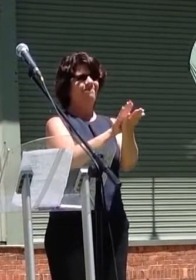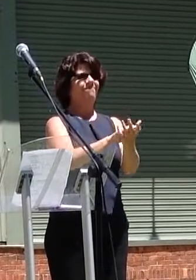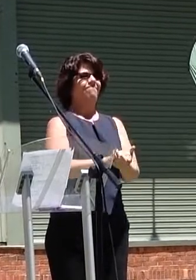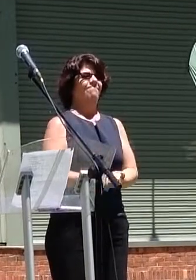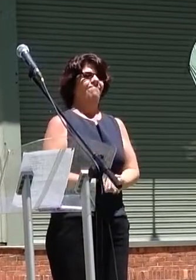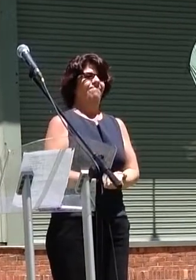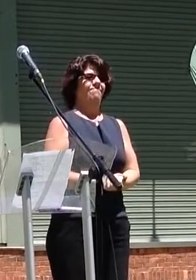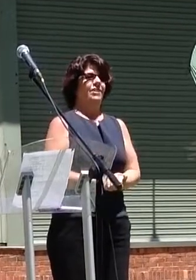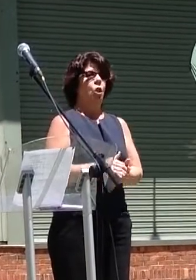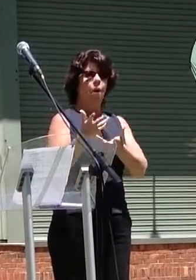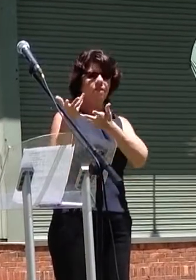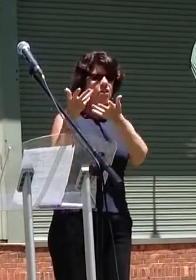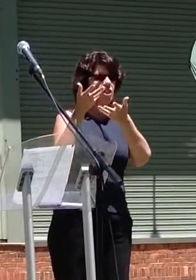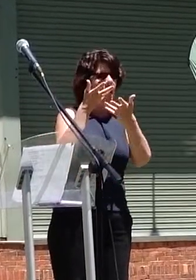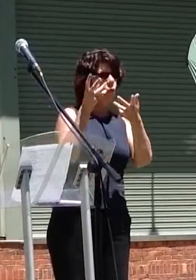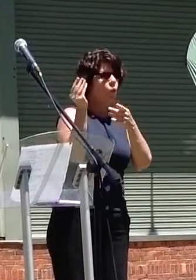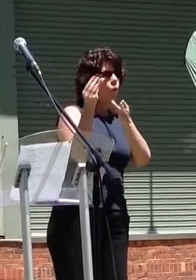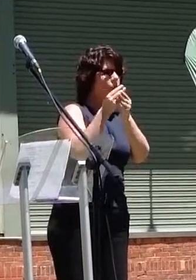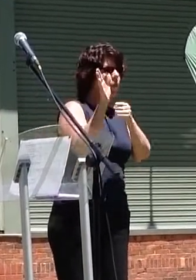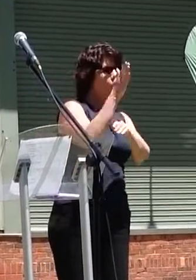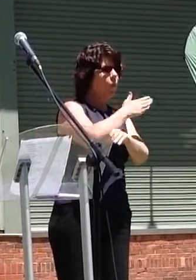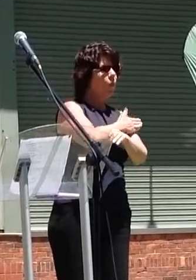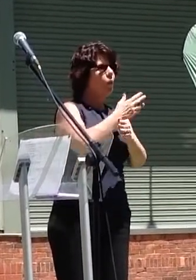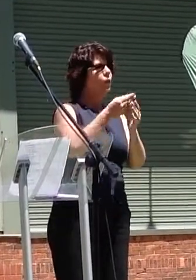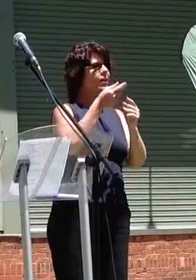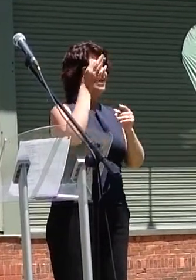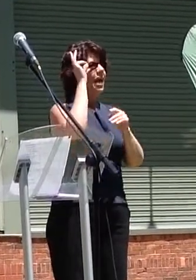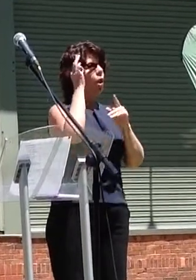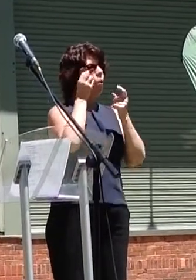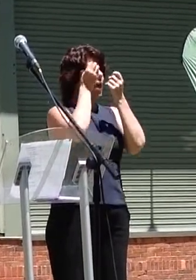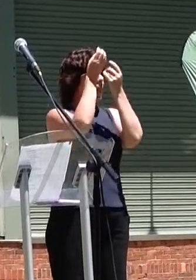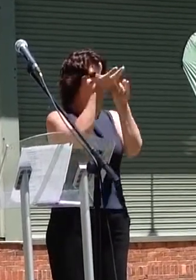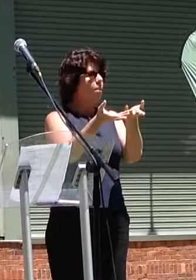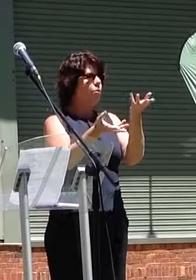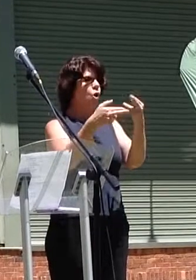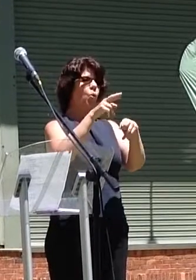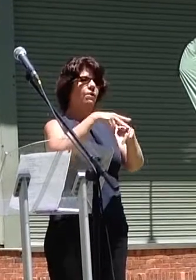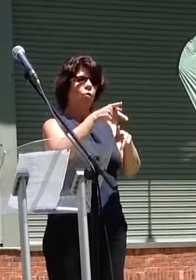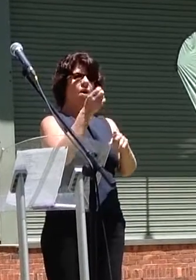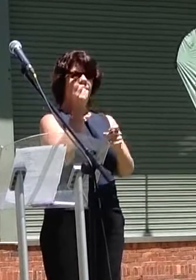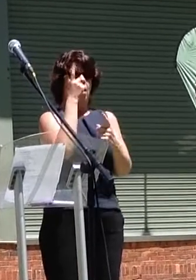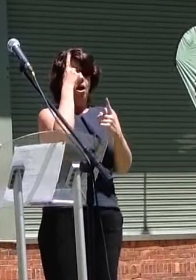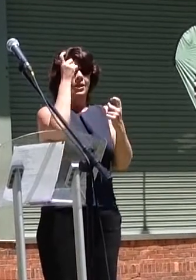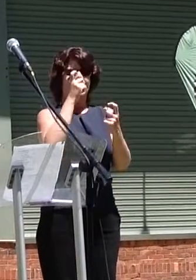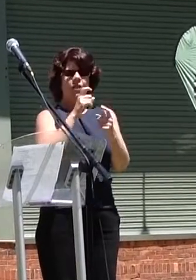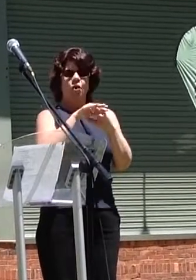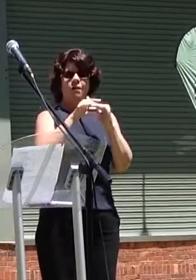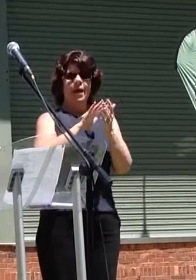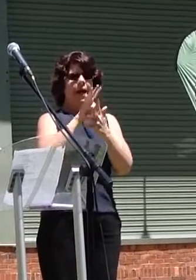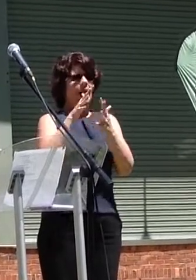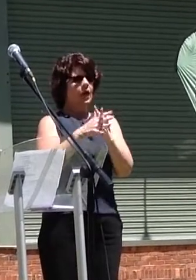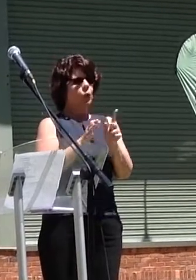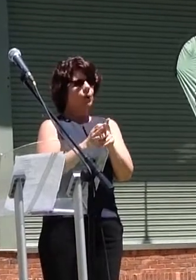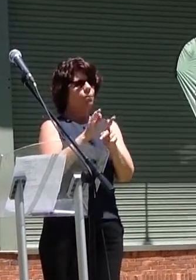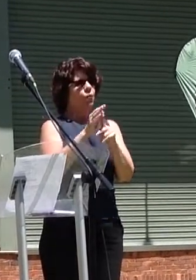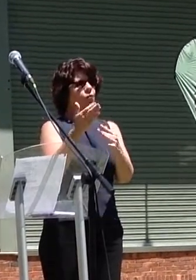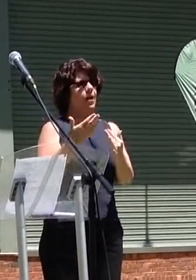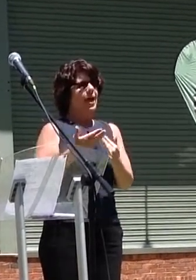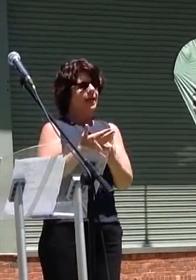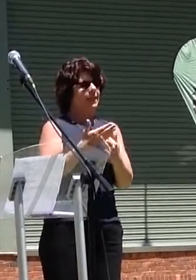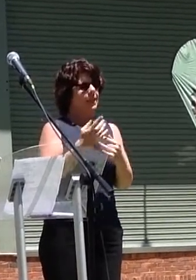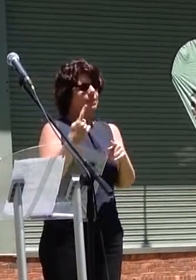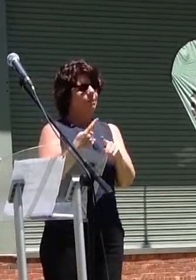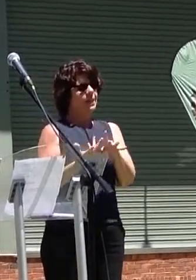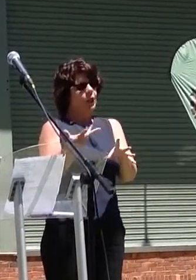So have a chat with them and let them know if you have any ideas on how we can continue to improve access and